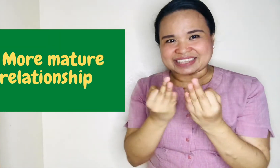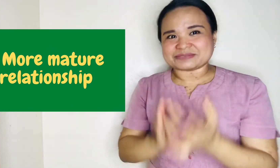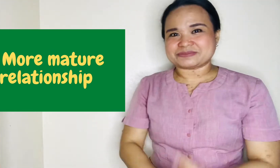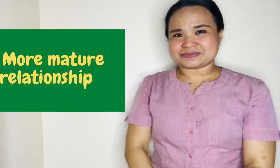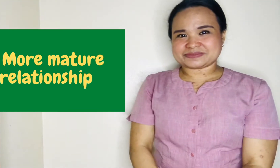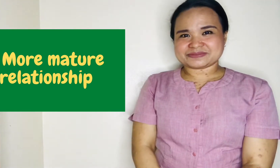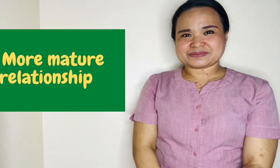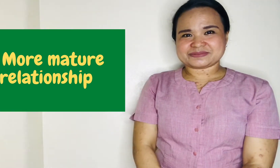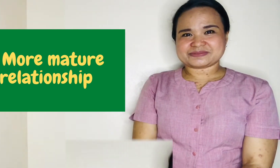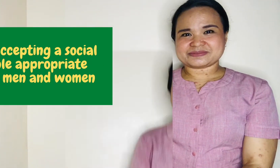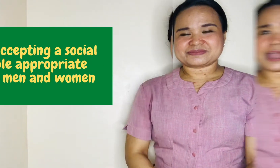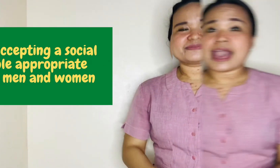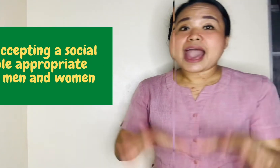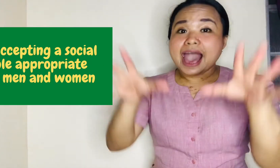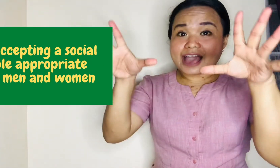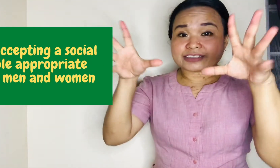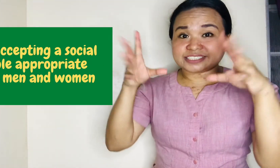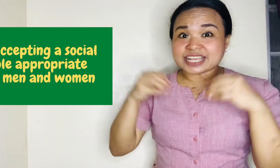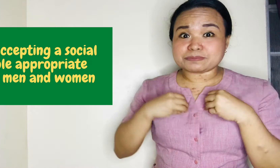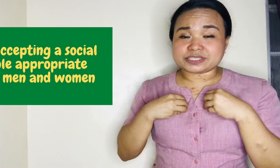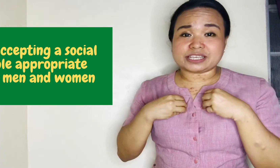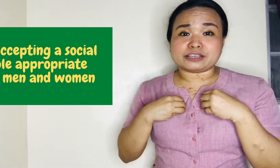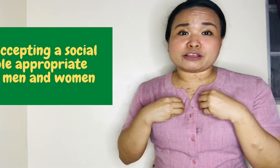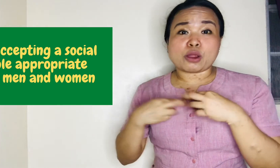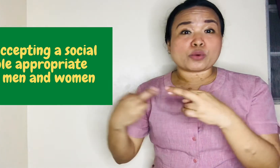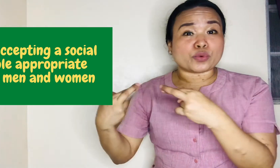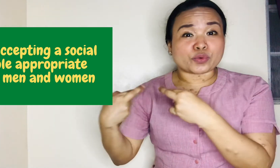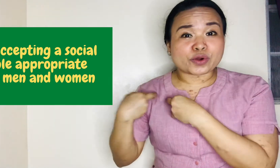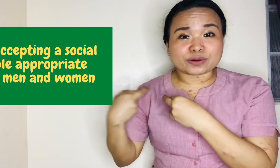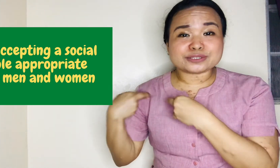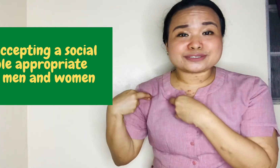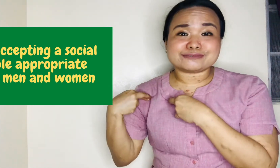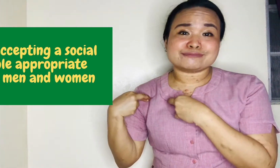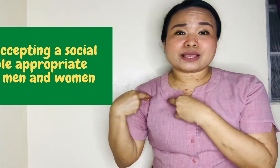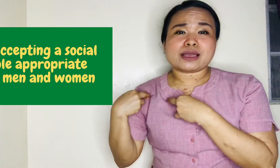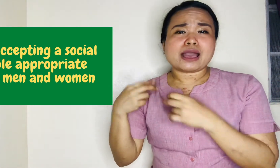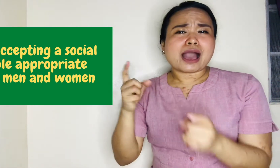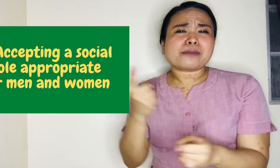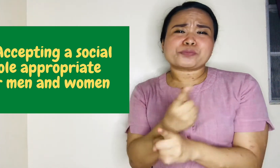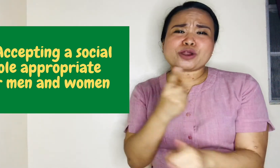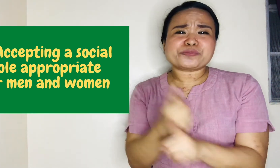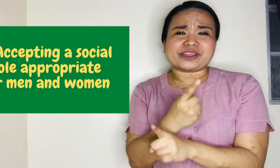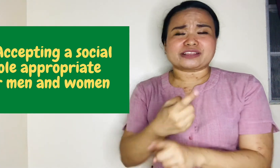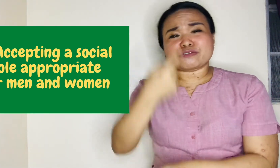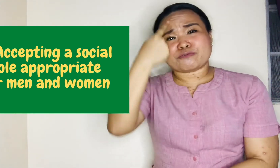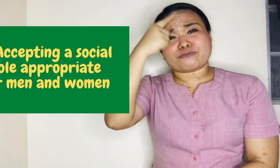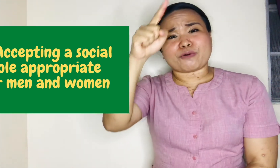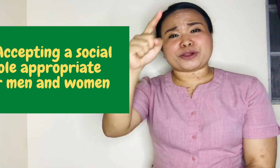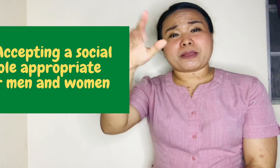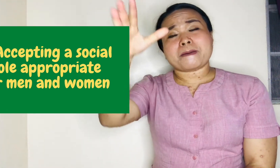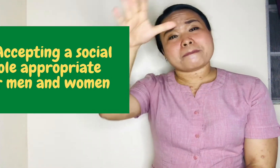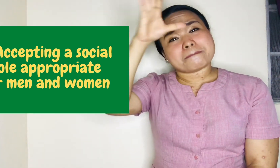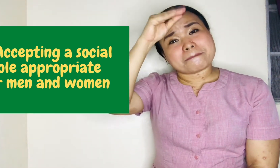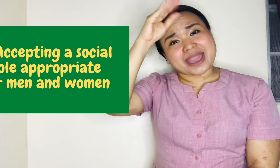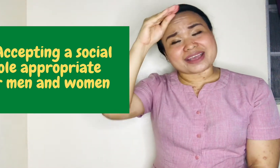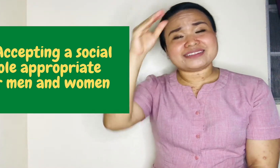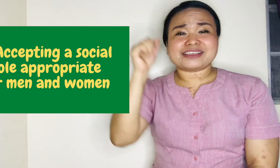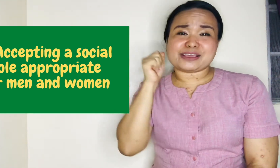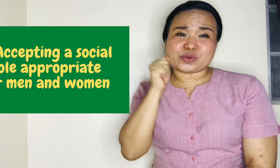Lastly, Accepting roles appropriate for men and